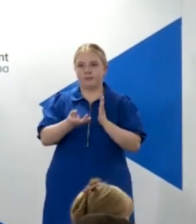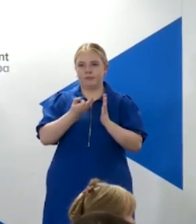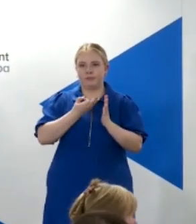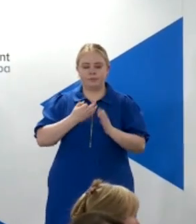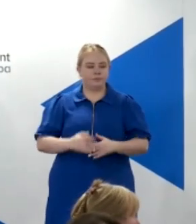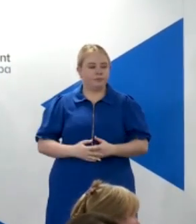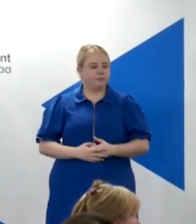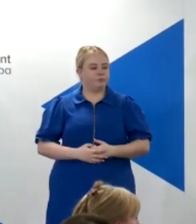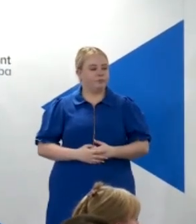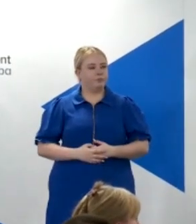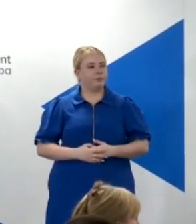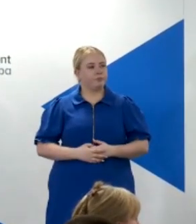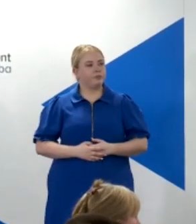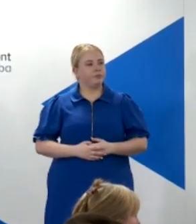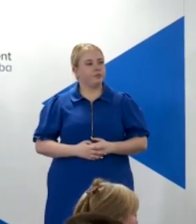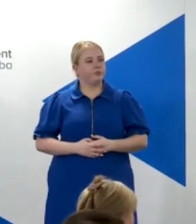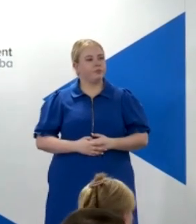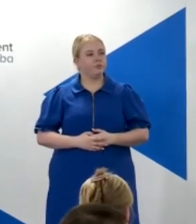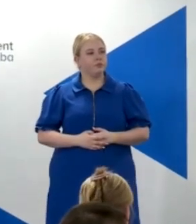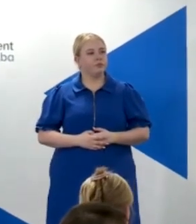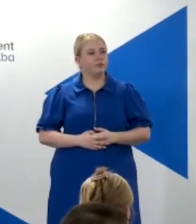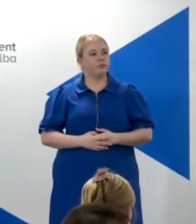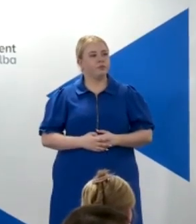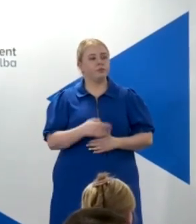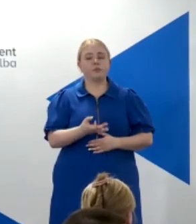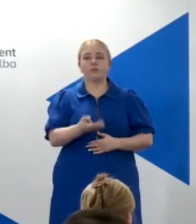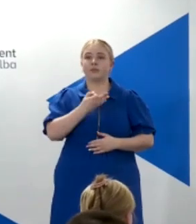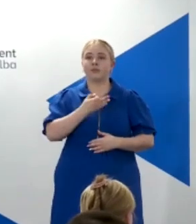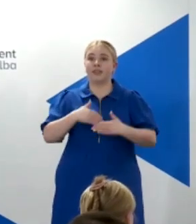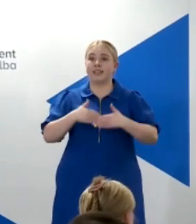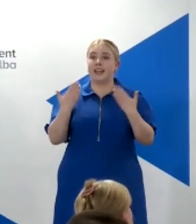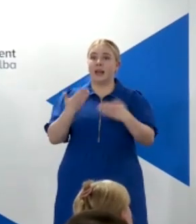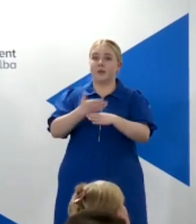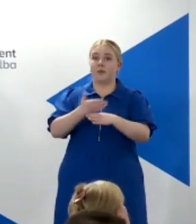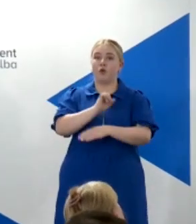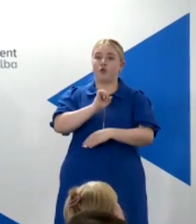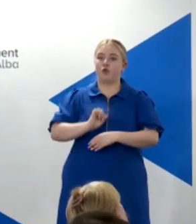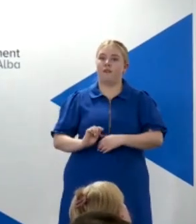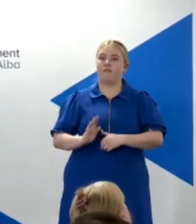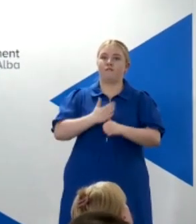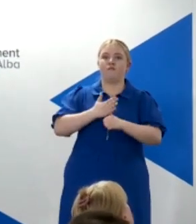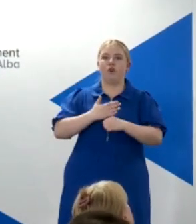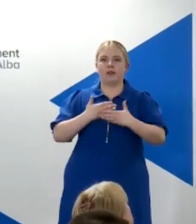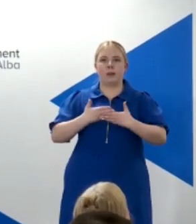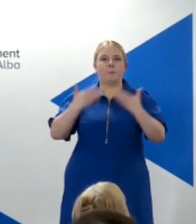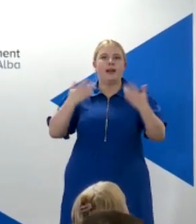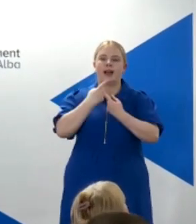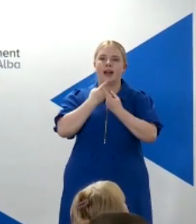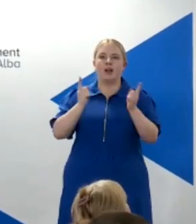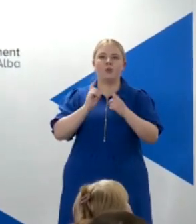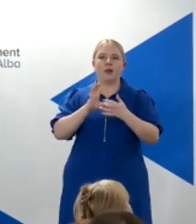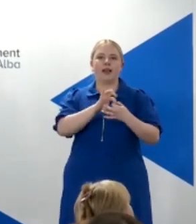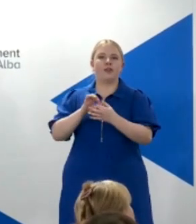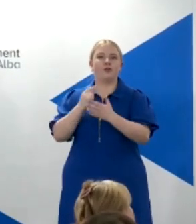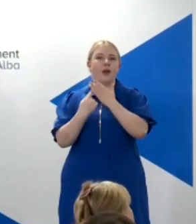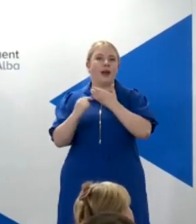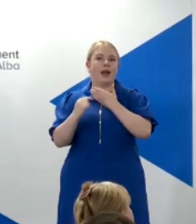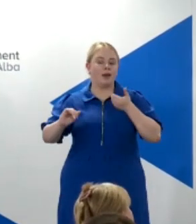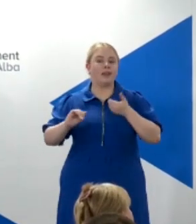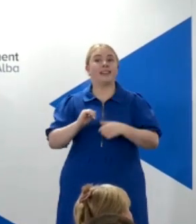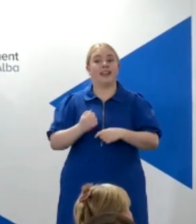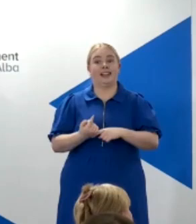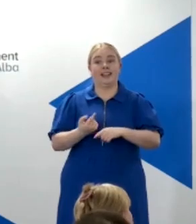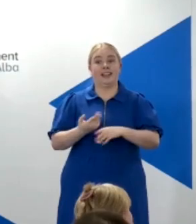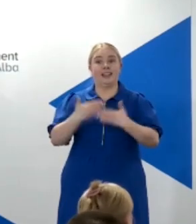Thank you, First Minister. The day before your first big announcement on independence as First Minister was the day that